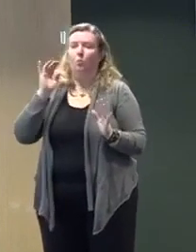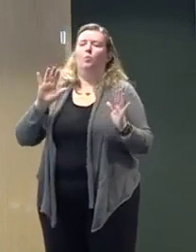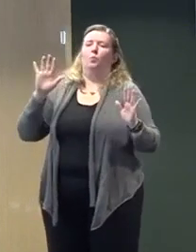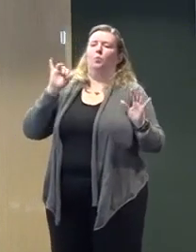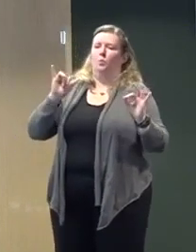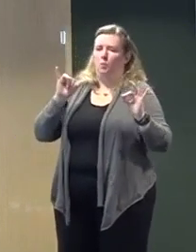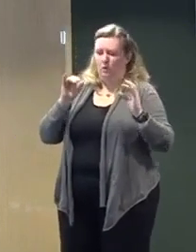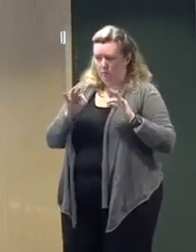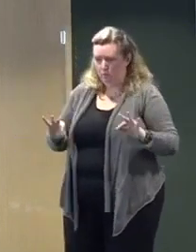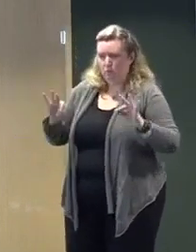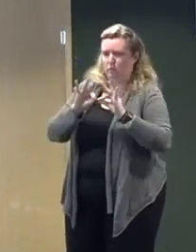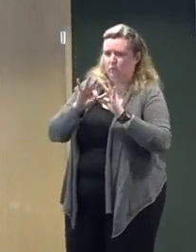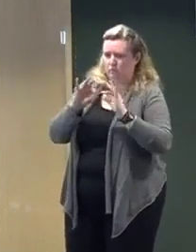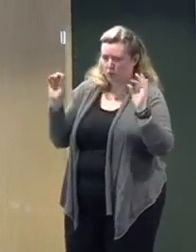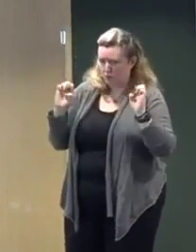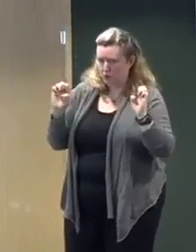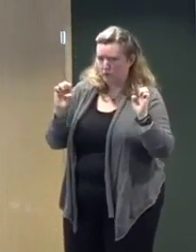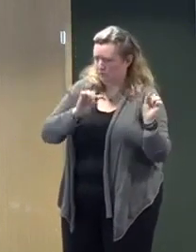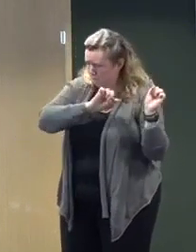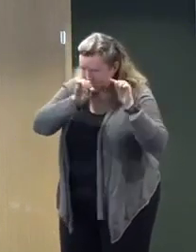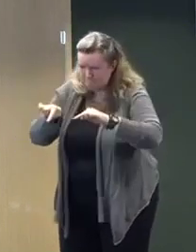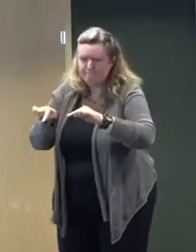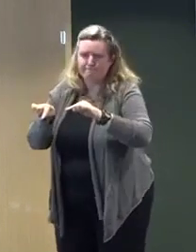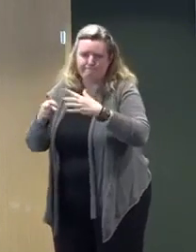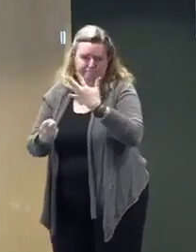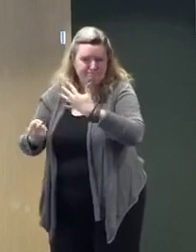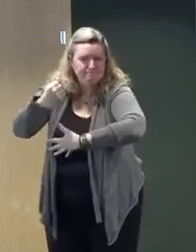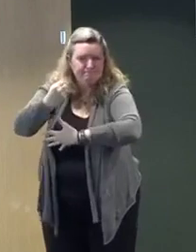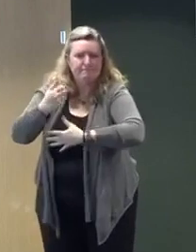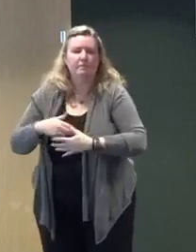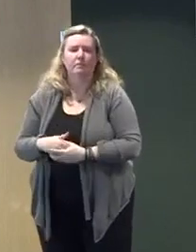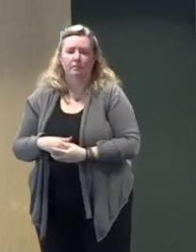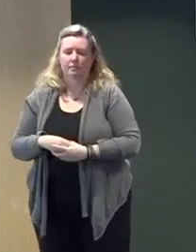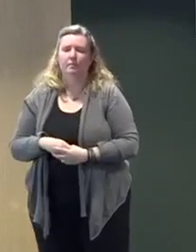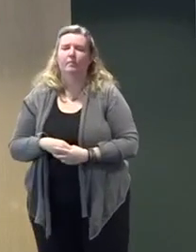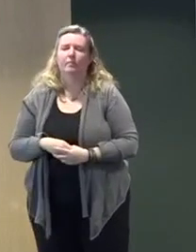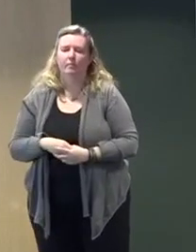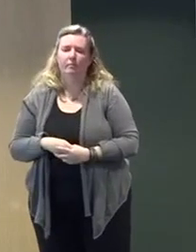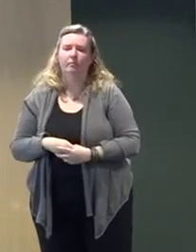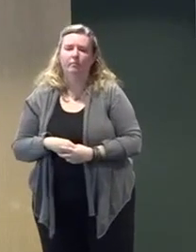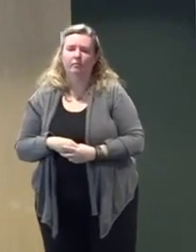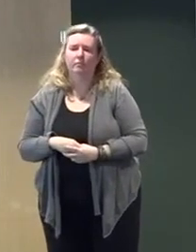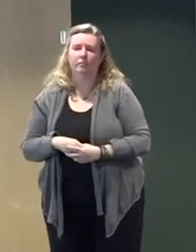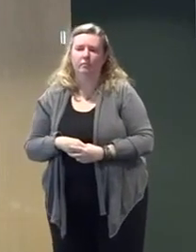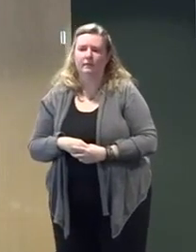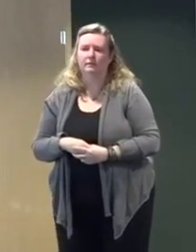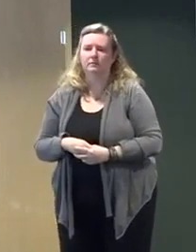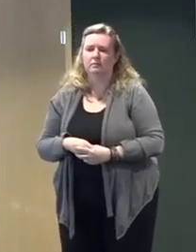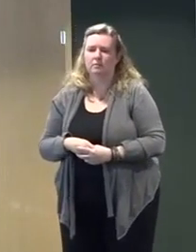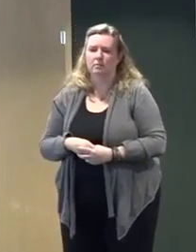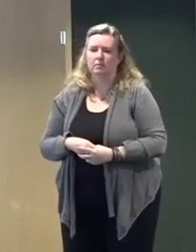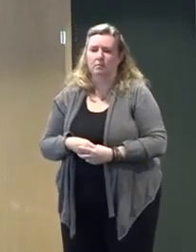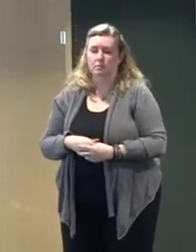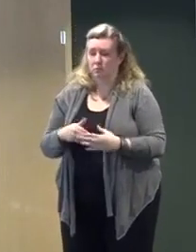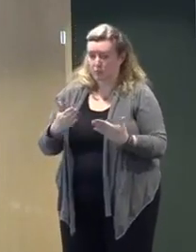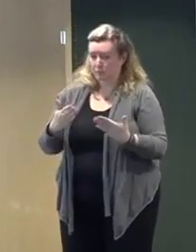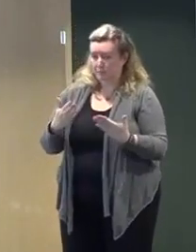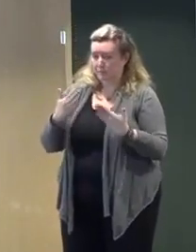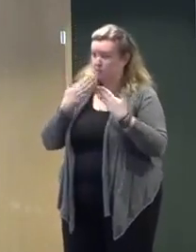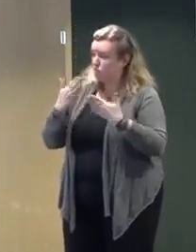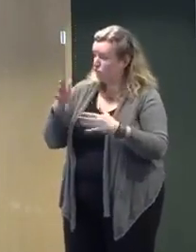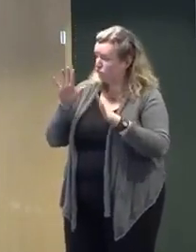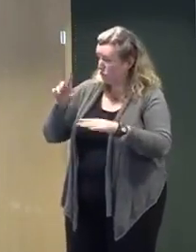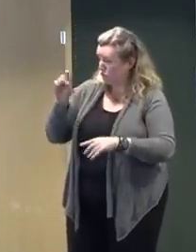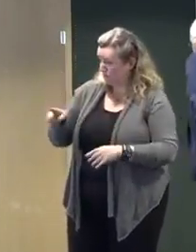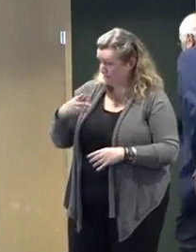if the power goes out, is in danger. So, great question. Thank you. Thank